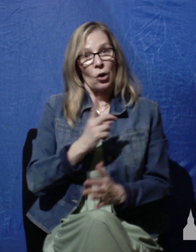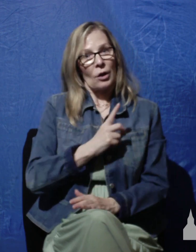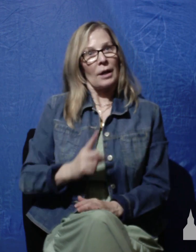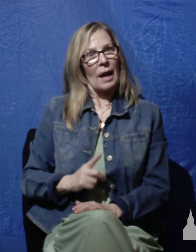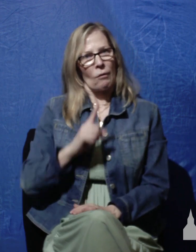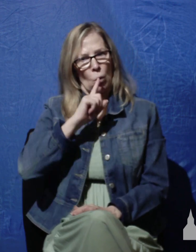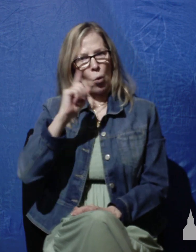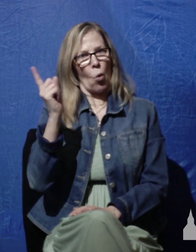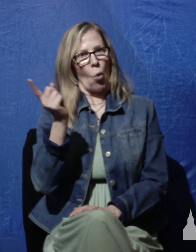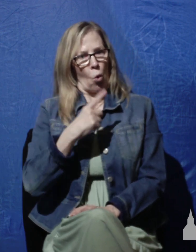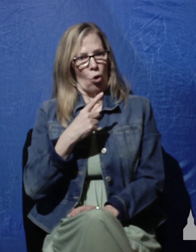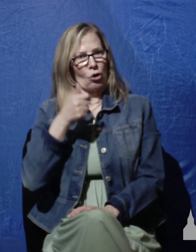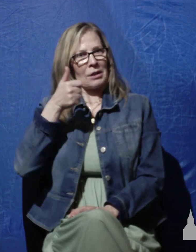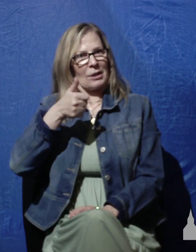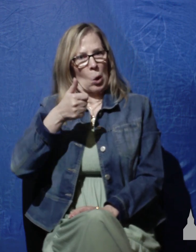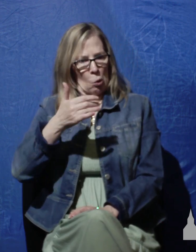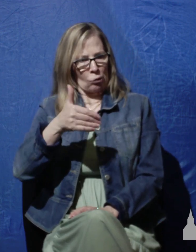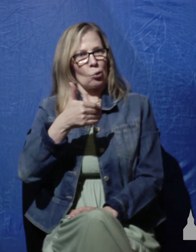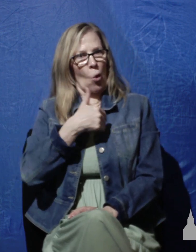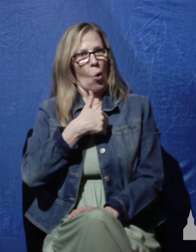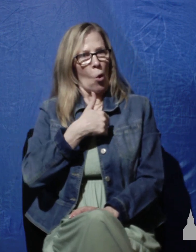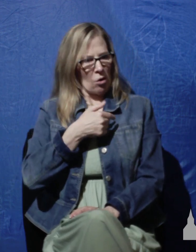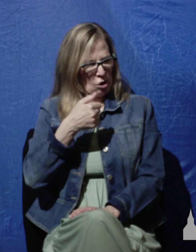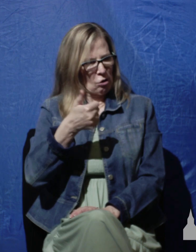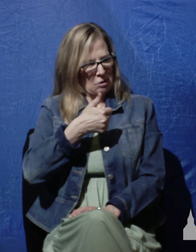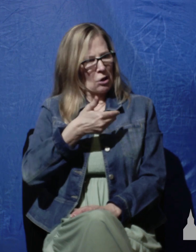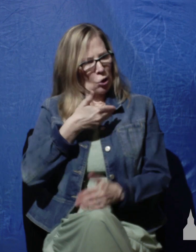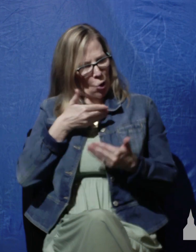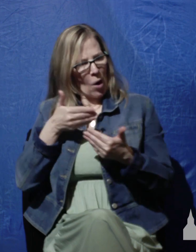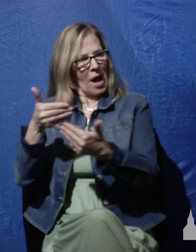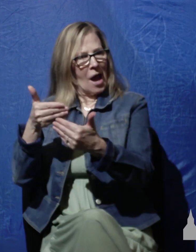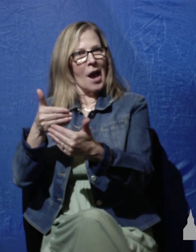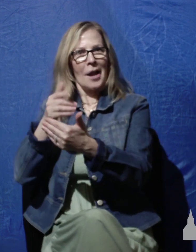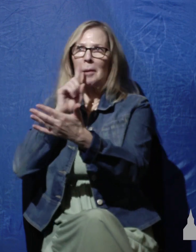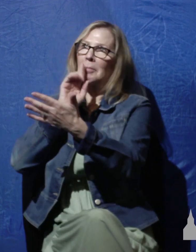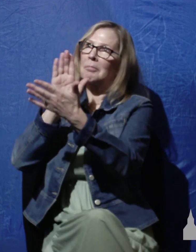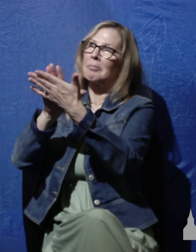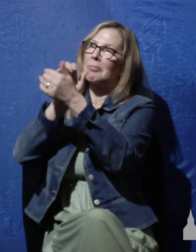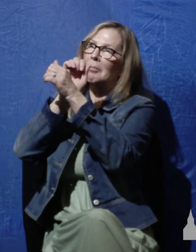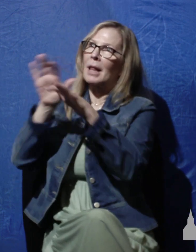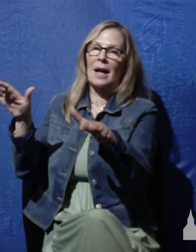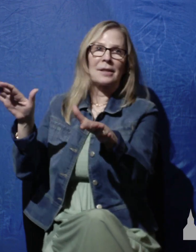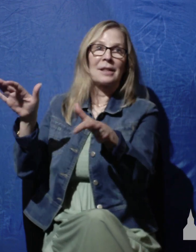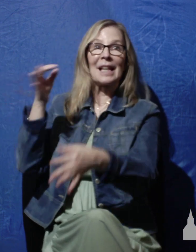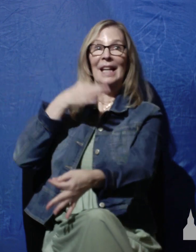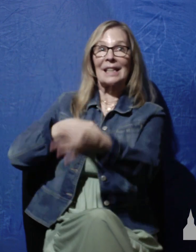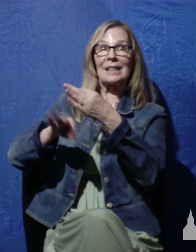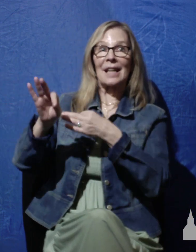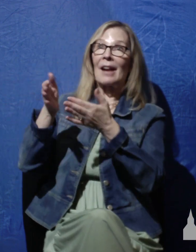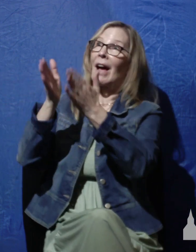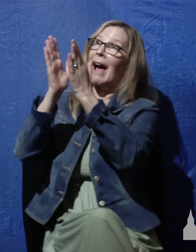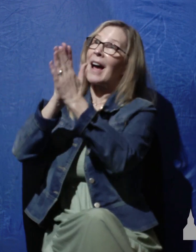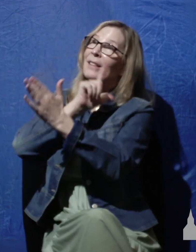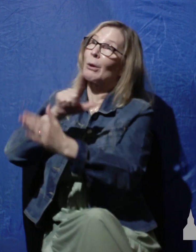his soul to bless the Lord rather than asking the Lord to bless his soul. So how does that work?